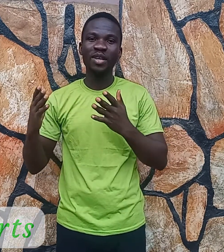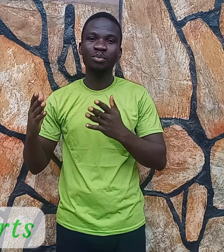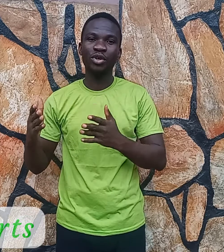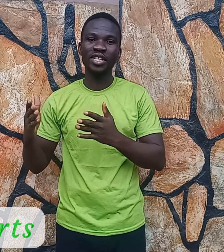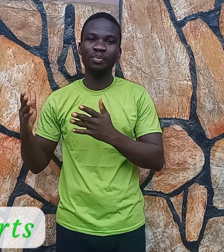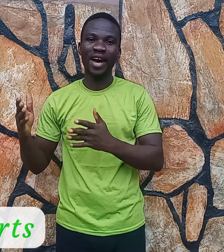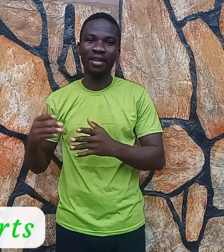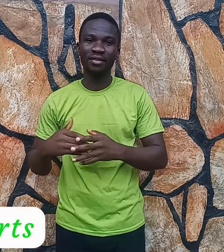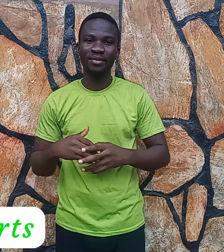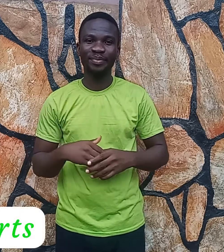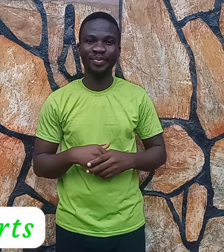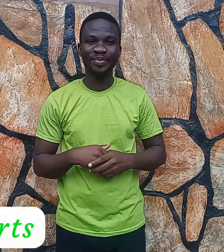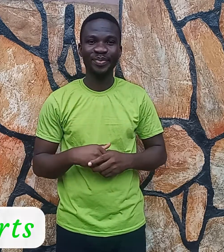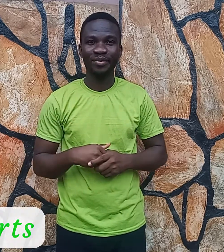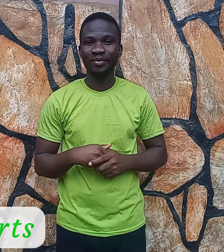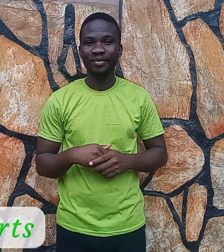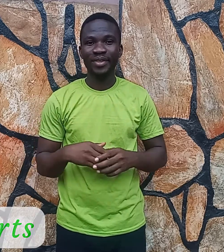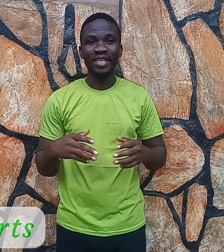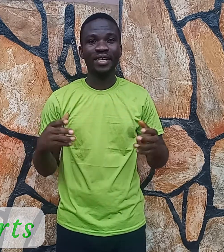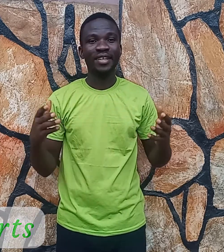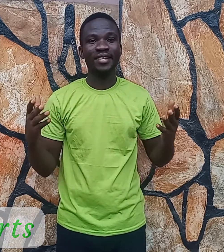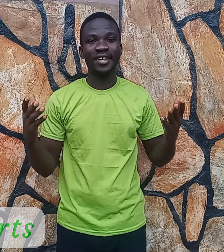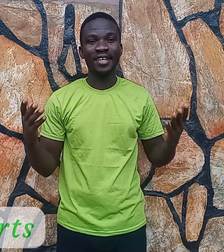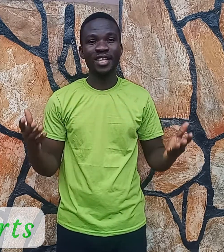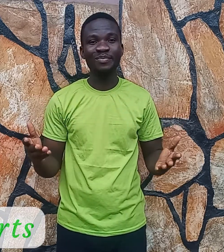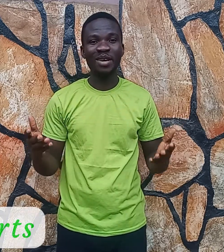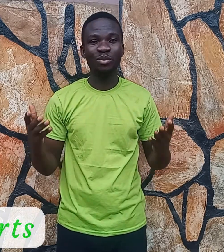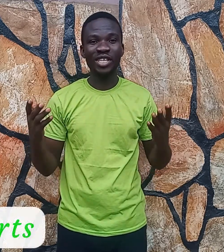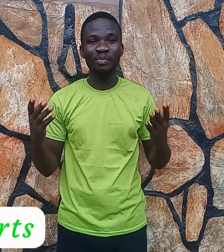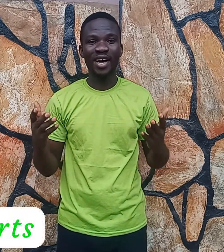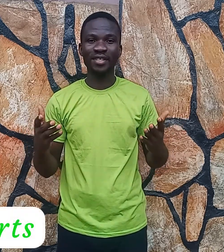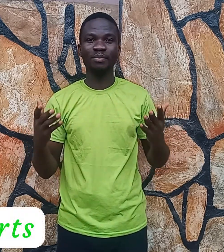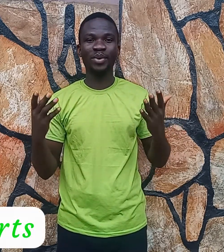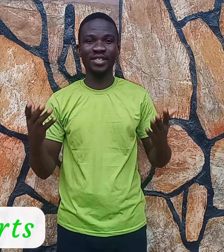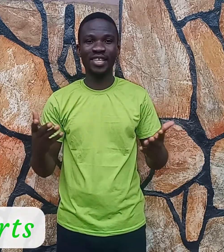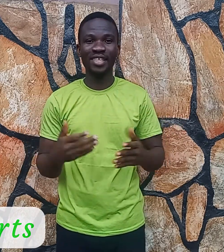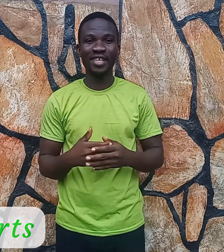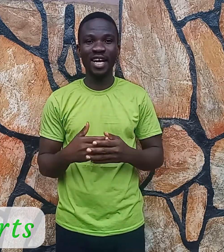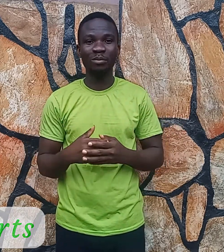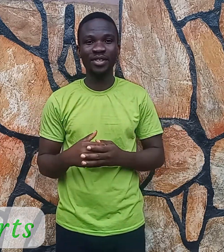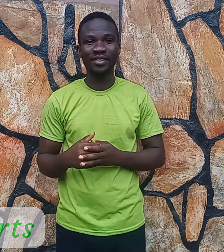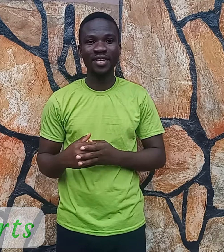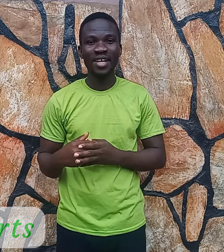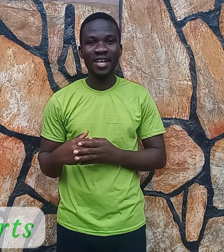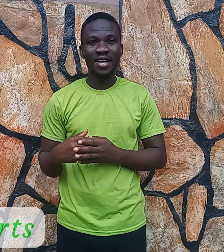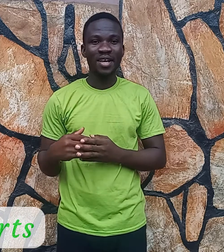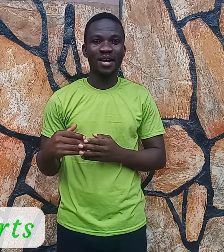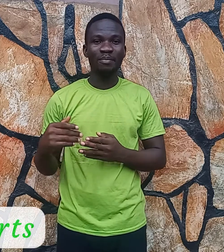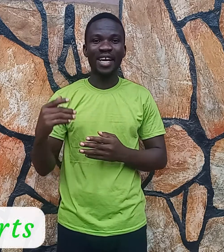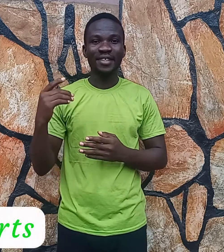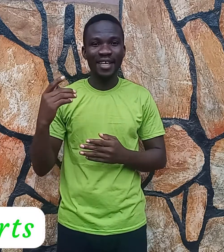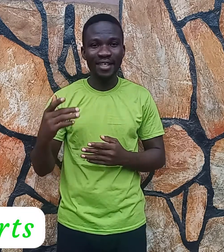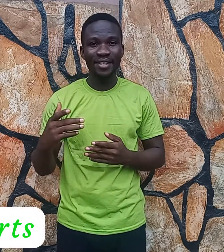body part. The human body part basically comes by touching